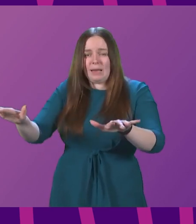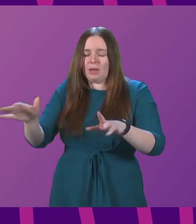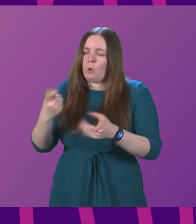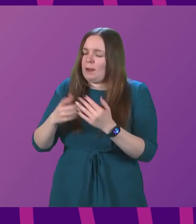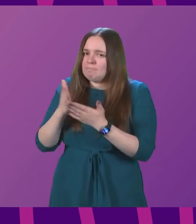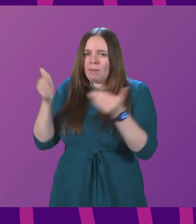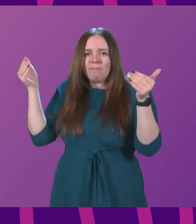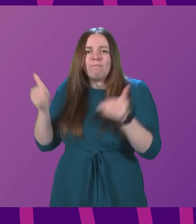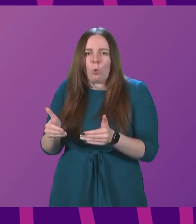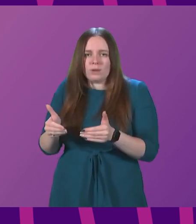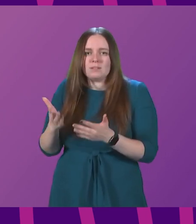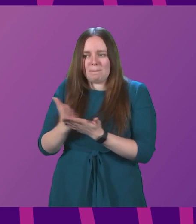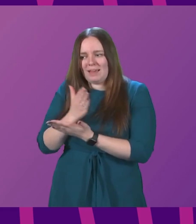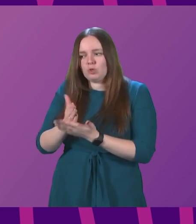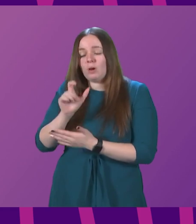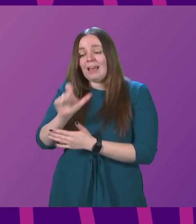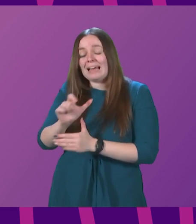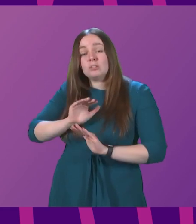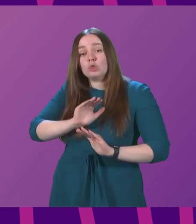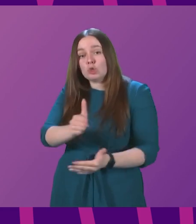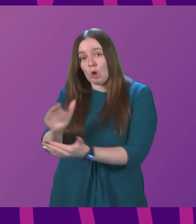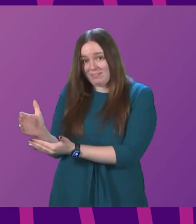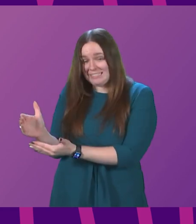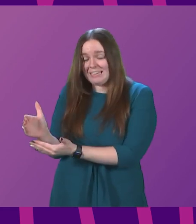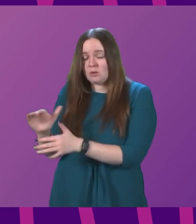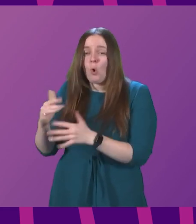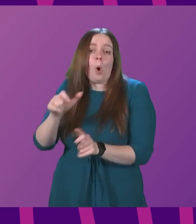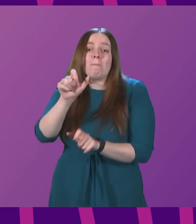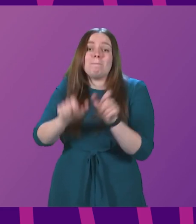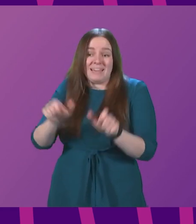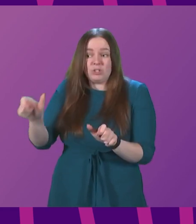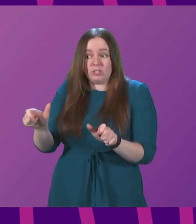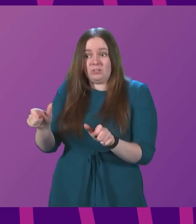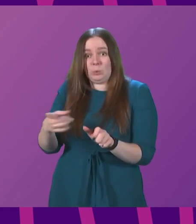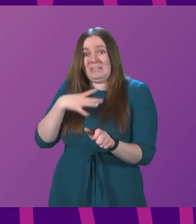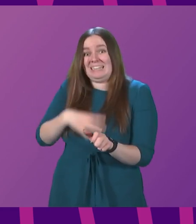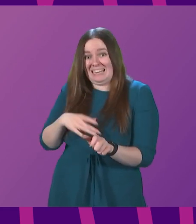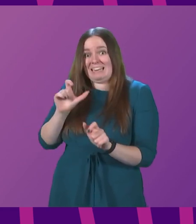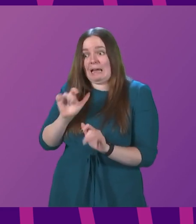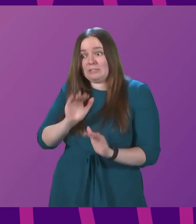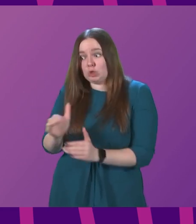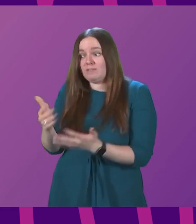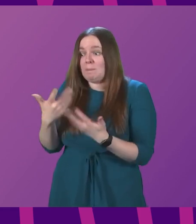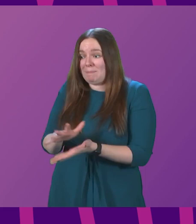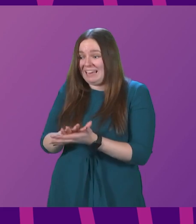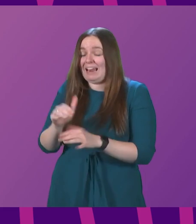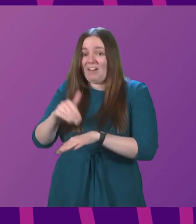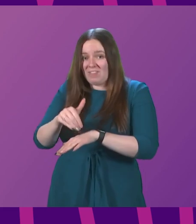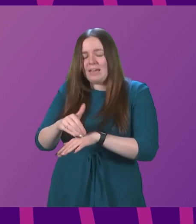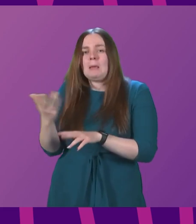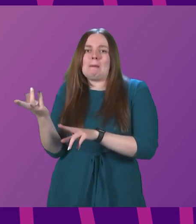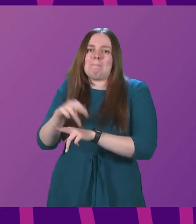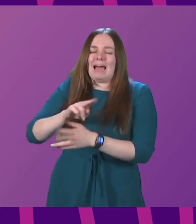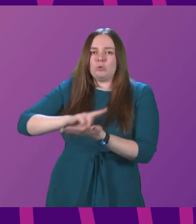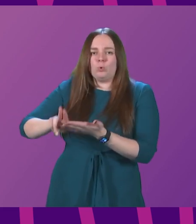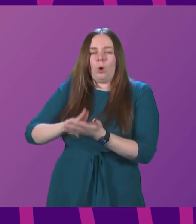are very focused on getting those cancer services or patients for whom cancer services have been disrupted back to normal as quickly